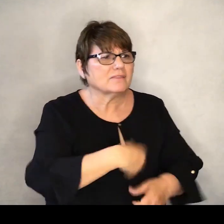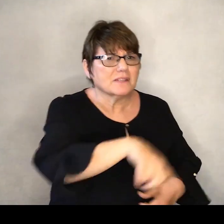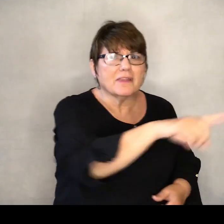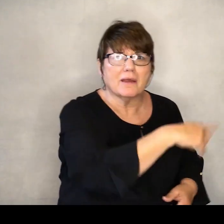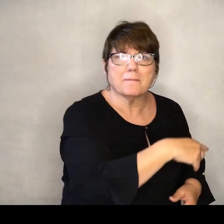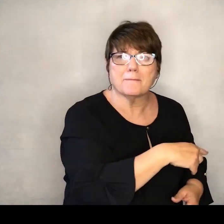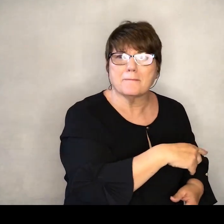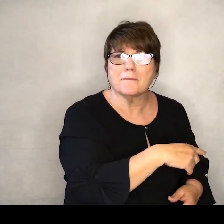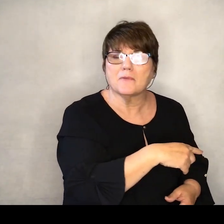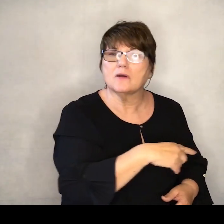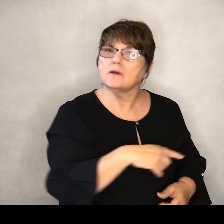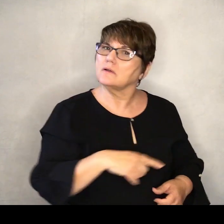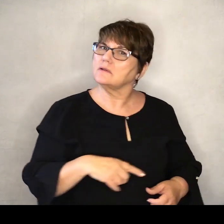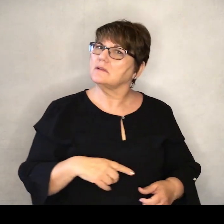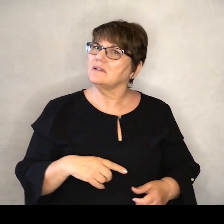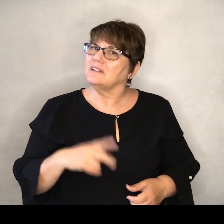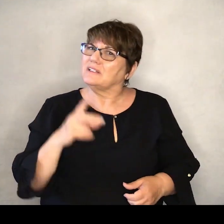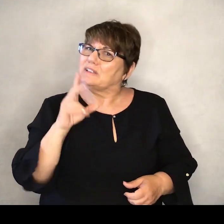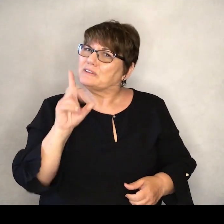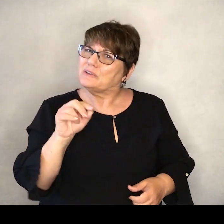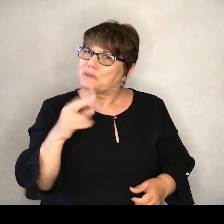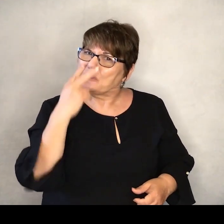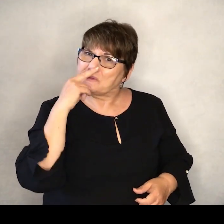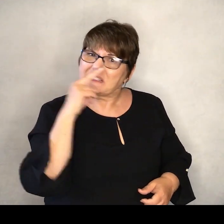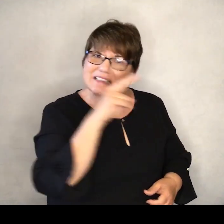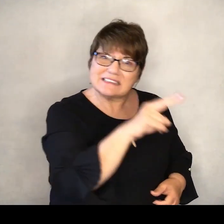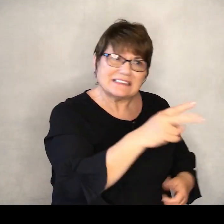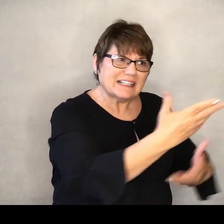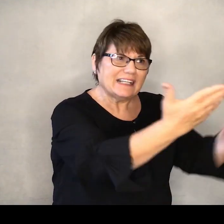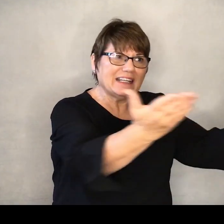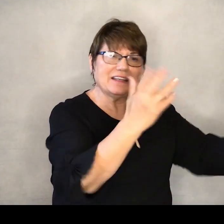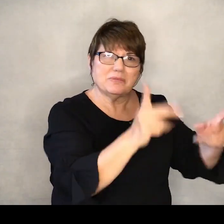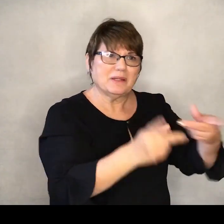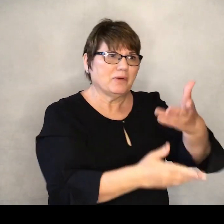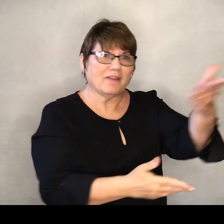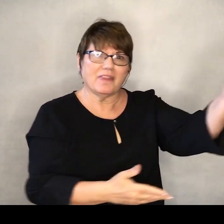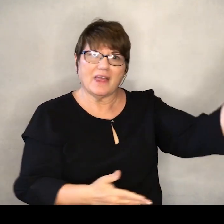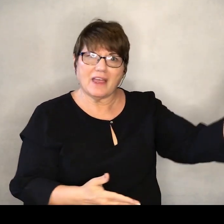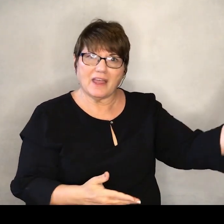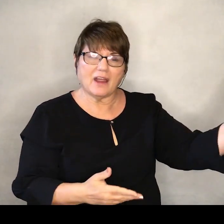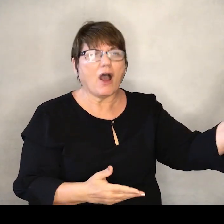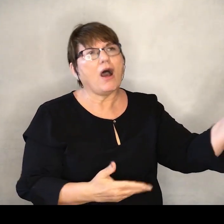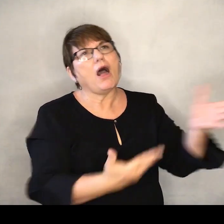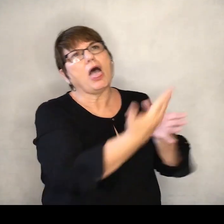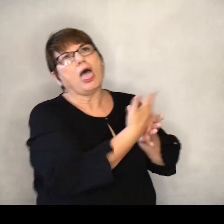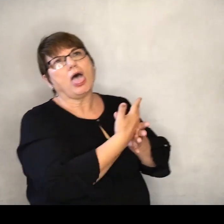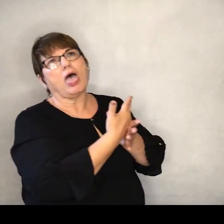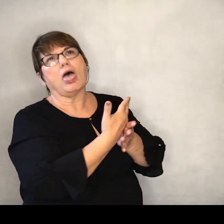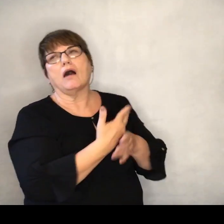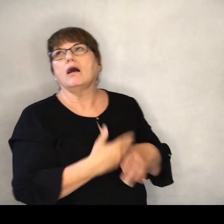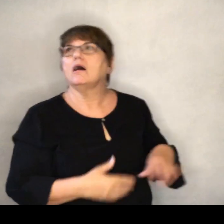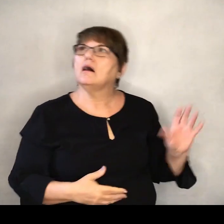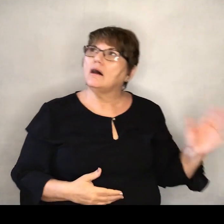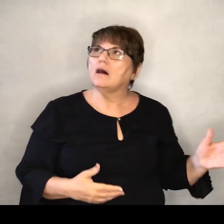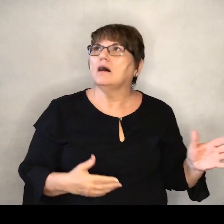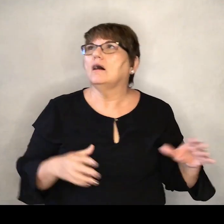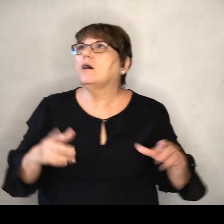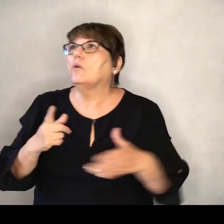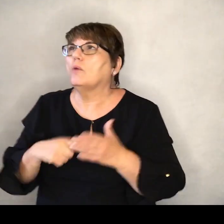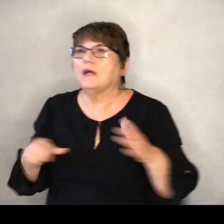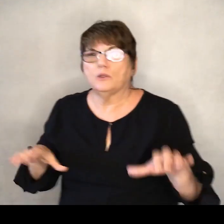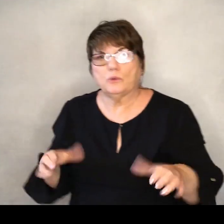Do you view people out there as an interruption of what you do and hear?